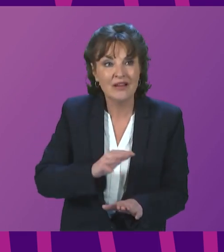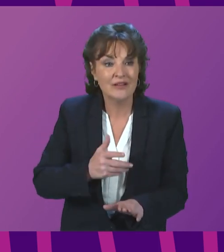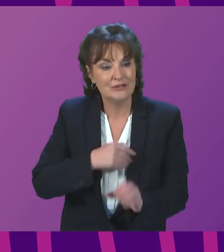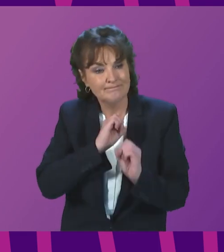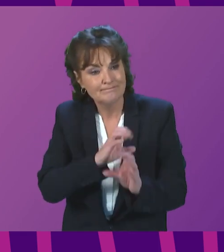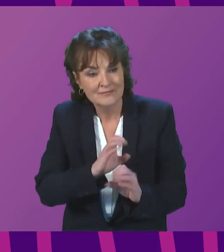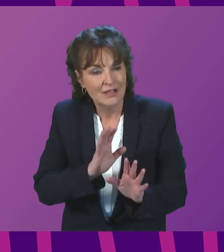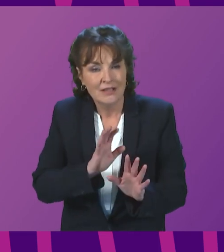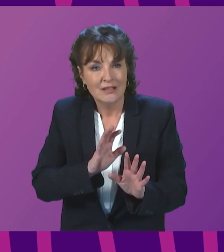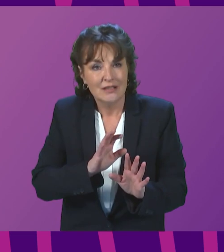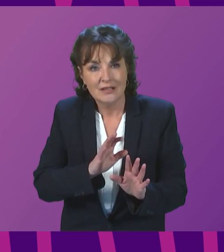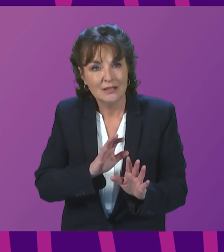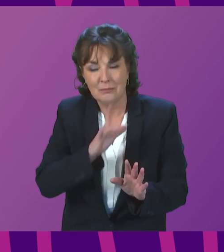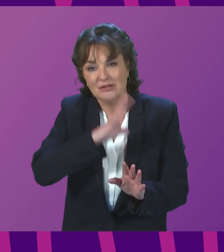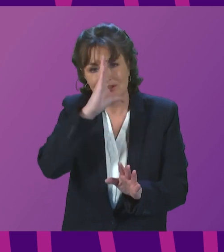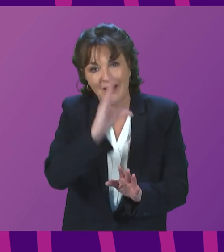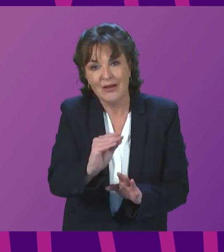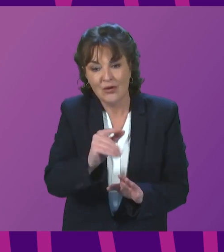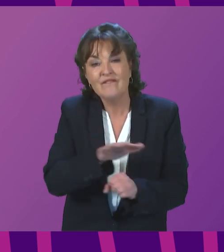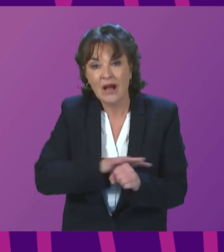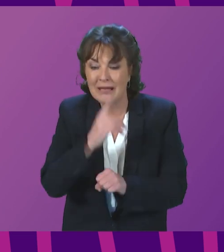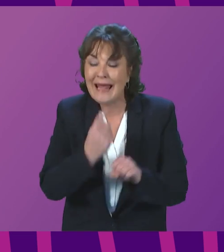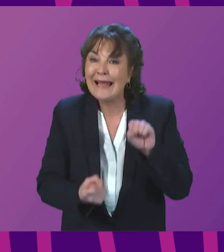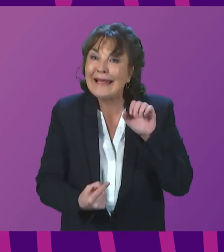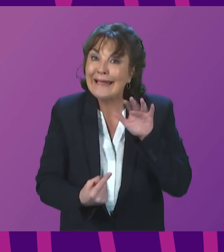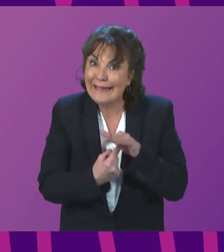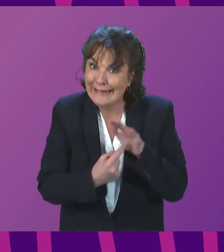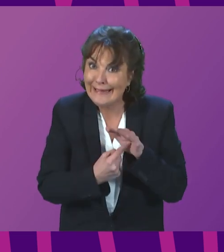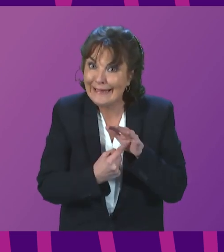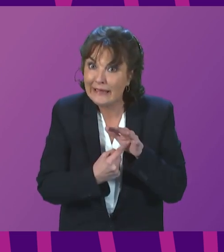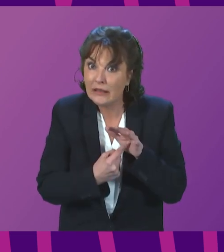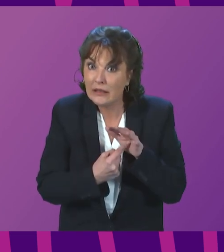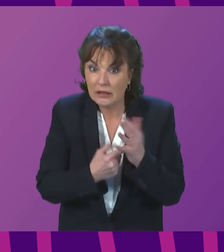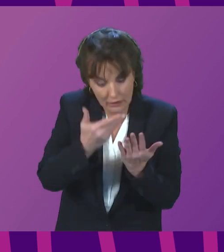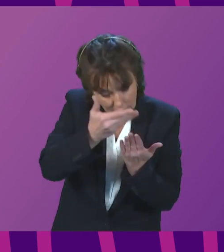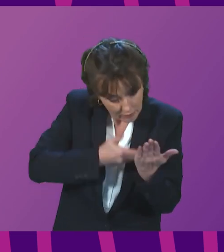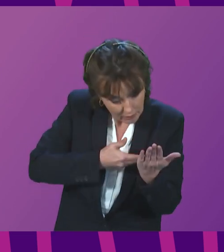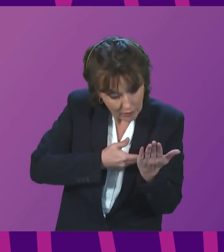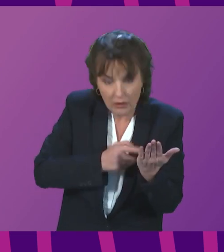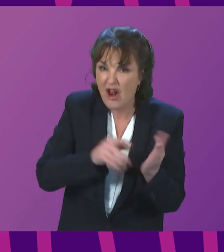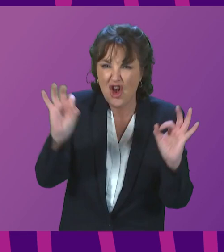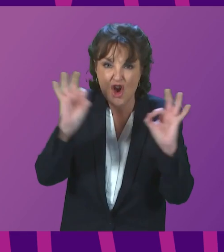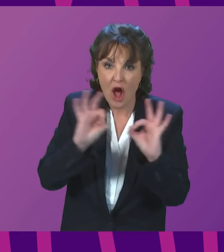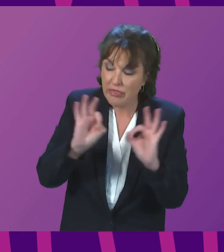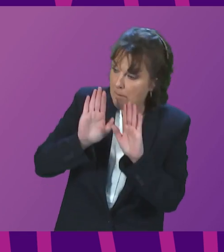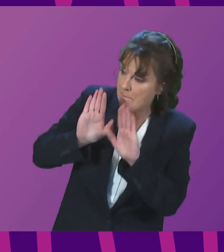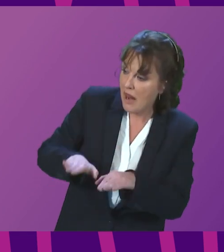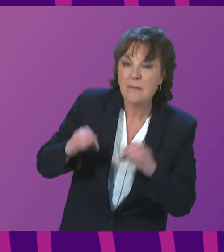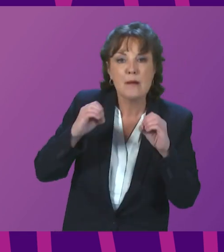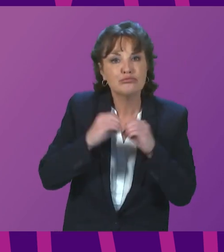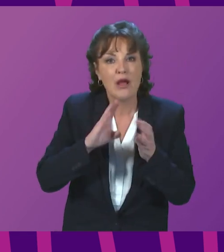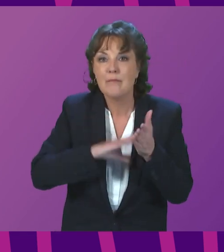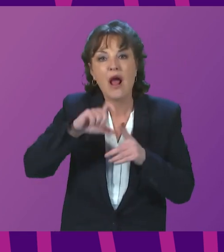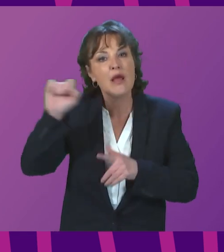is important to point out that a key finding of this report is that there was nothing in the way Brett McCulloch was driving the train that caused the